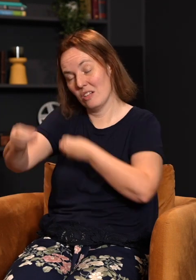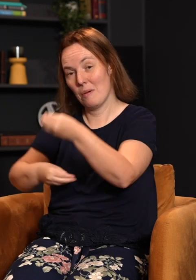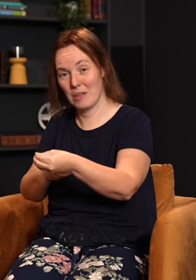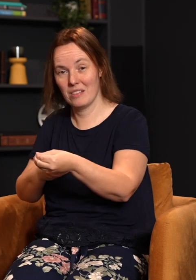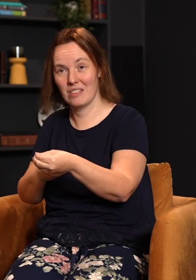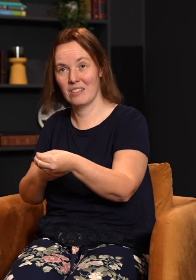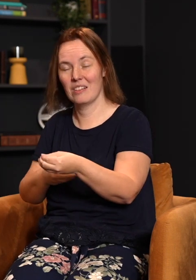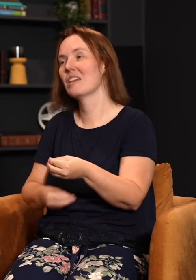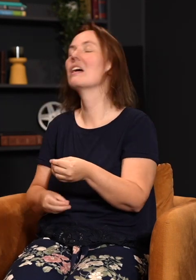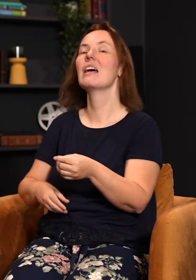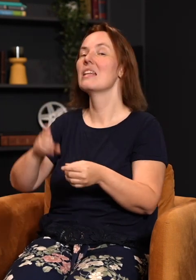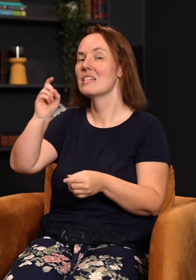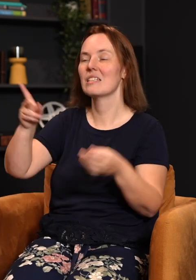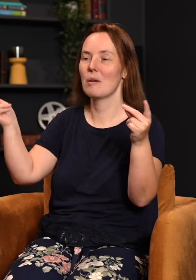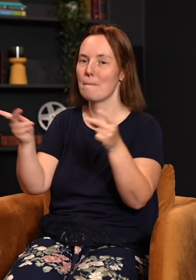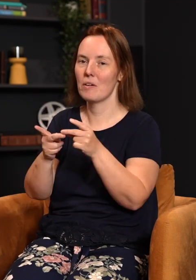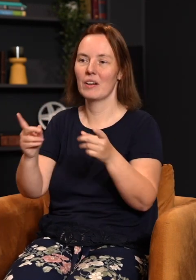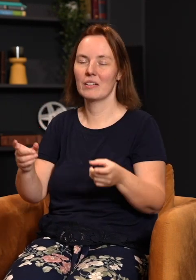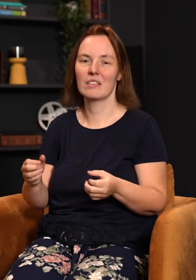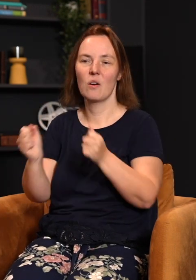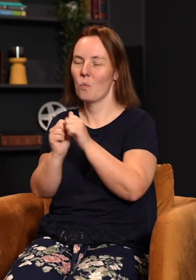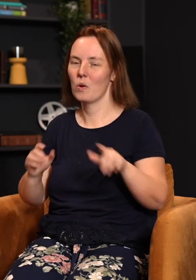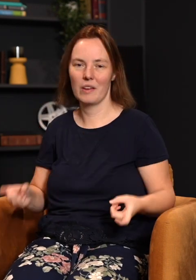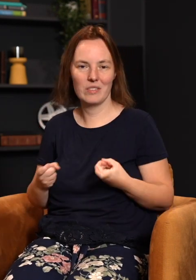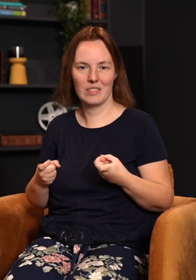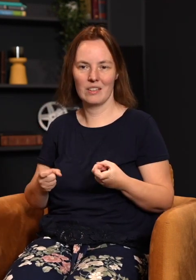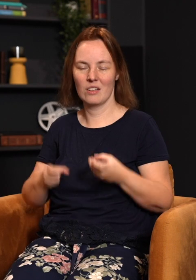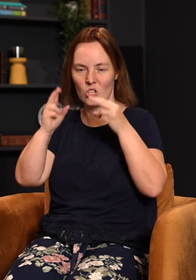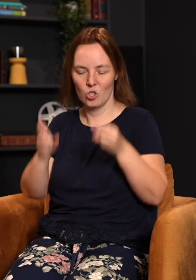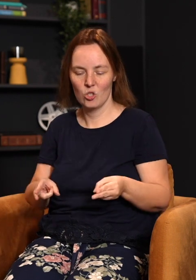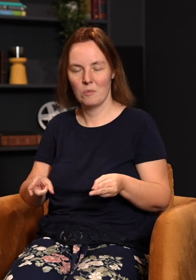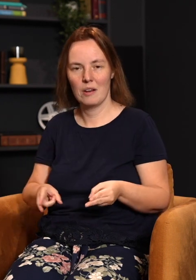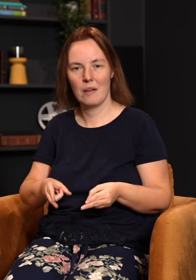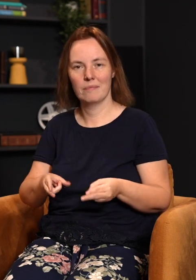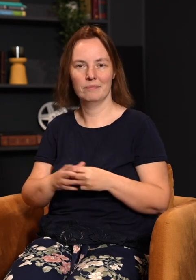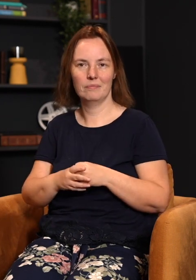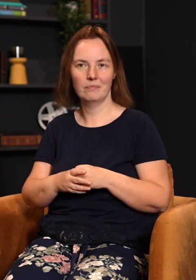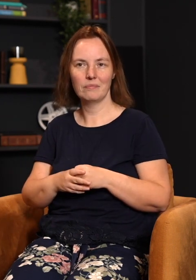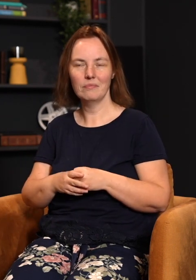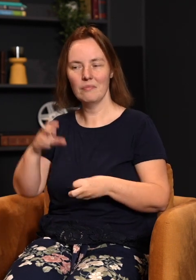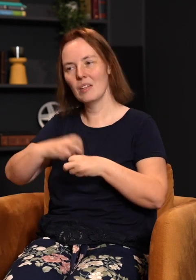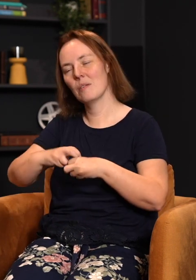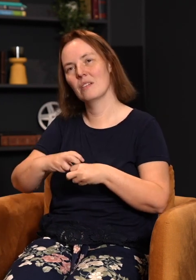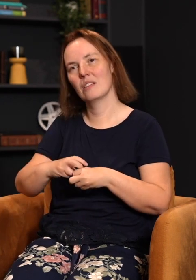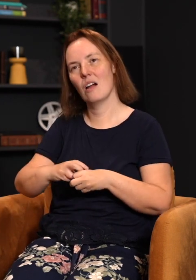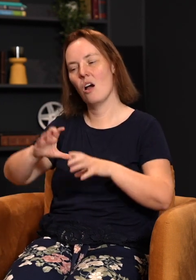place would have to be a perfect, sinless human being. But here's the problem, Romans 5. We just read it earlier. The problem